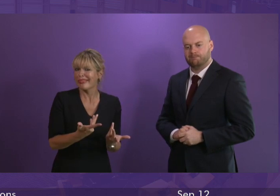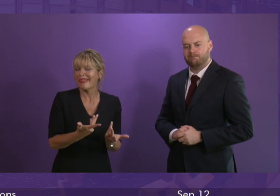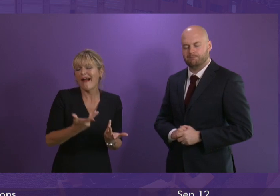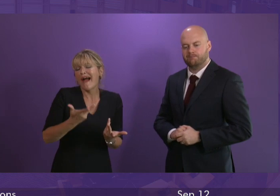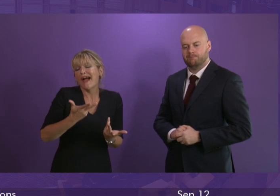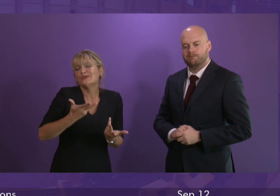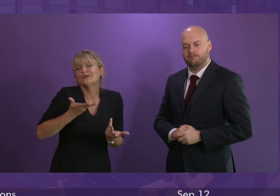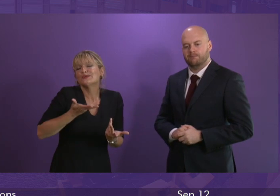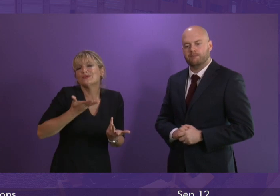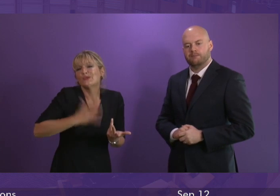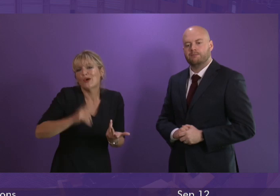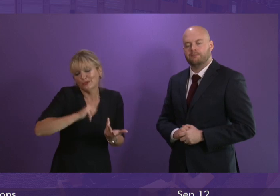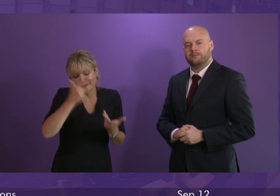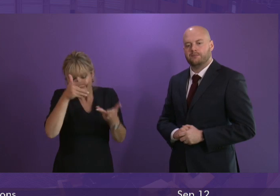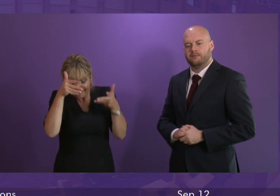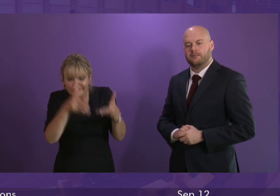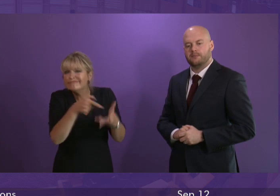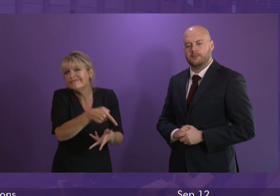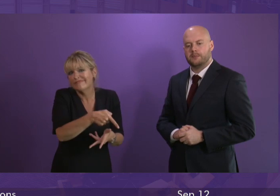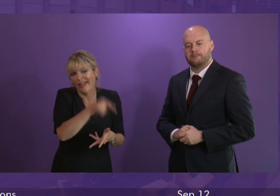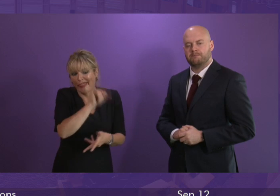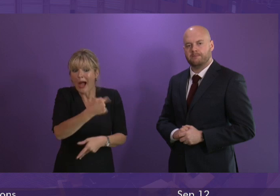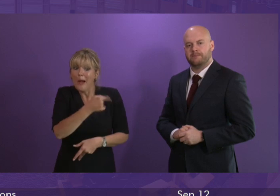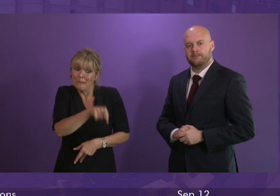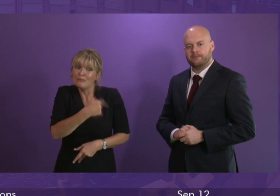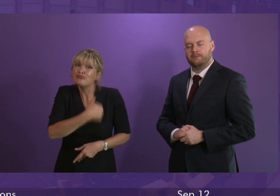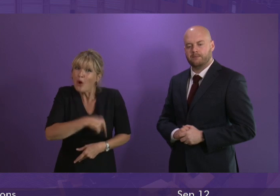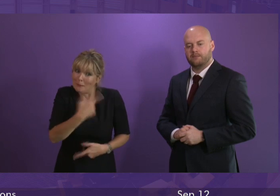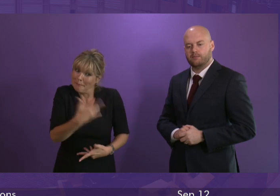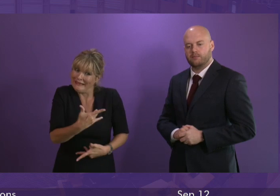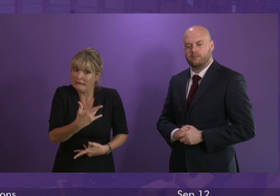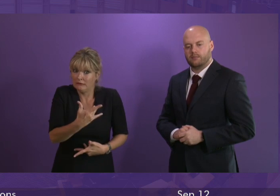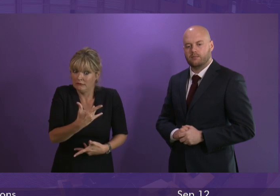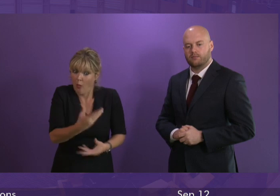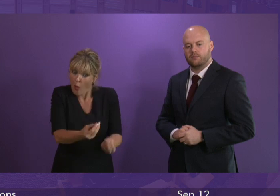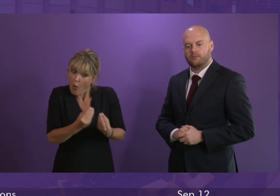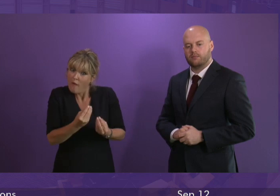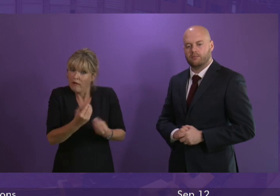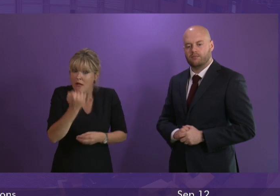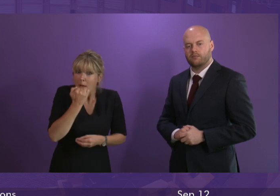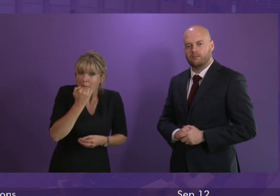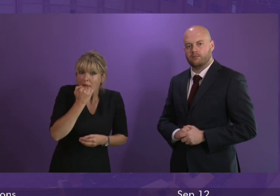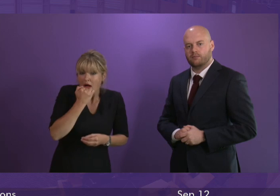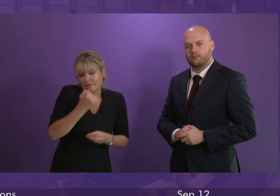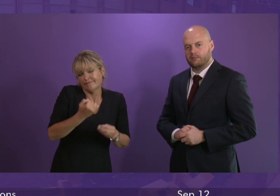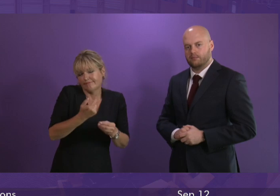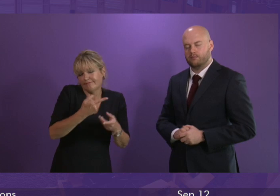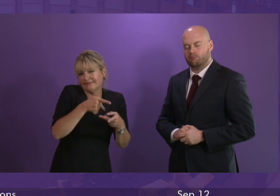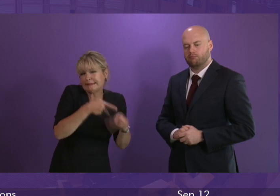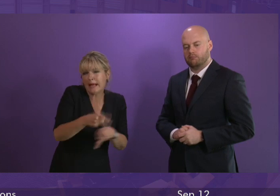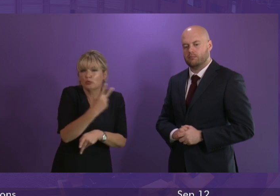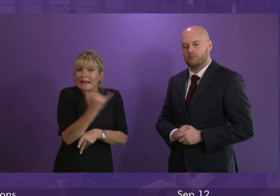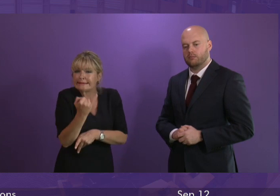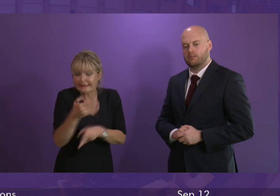dwell on the fact that this is, you know, the promises that were made years ago in terms of the number of Type 26 frigates were not